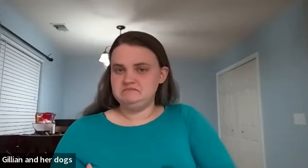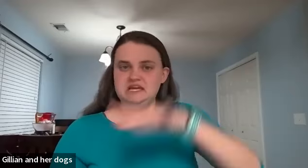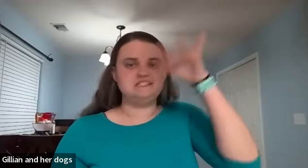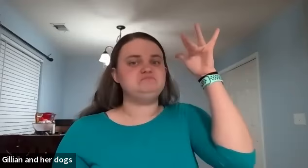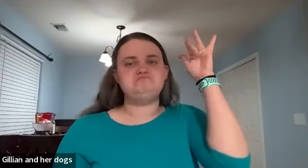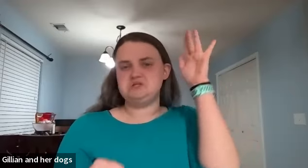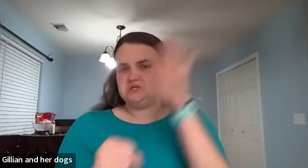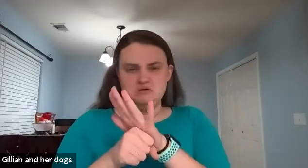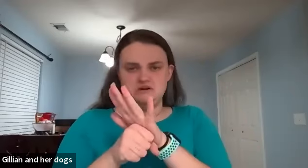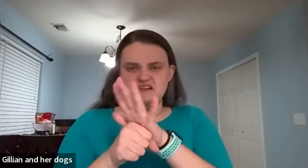exploding